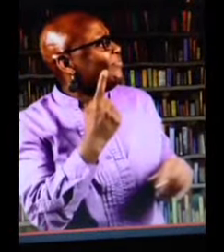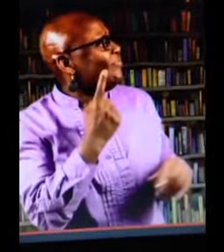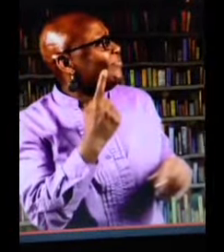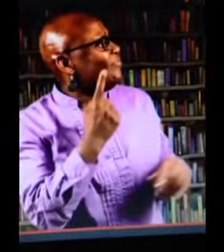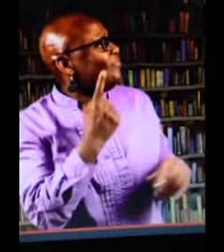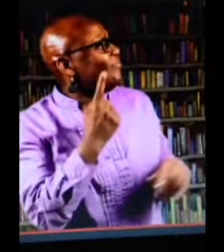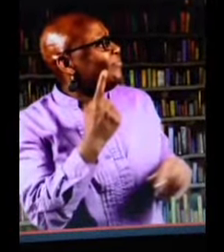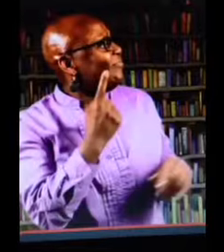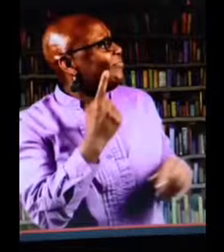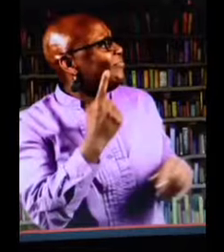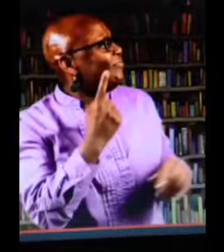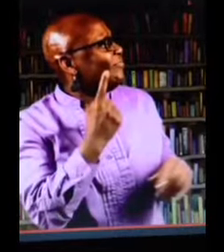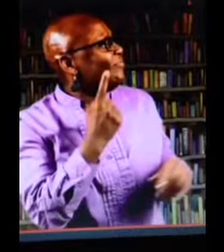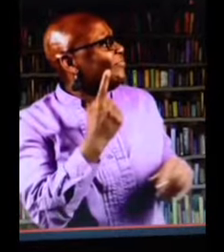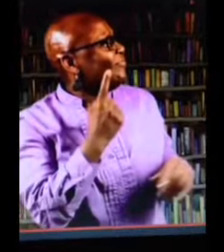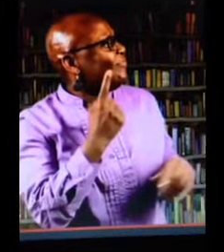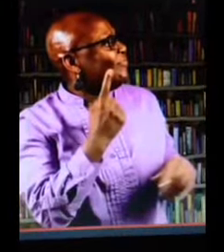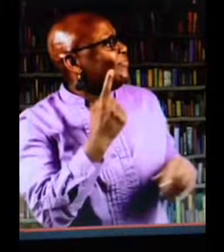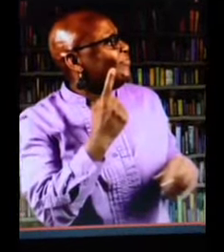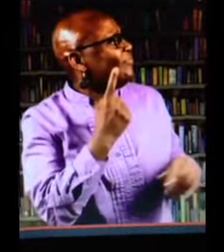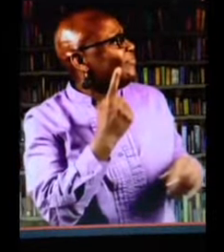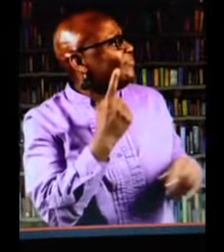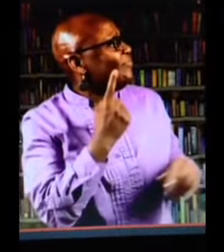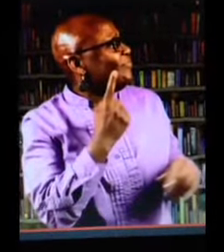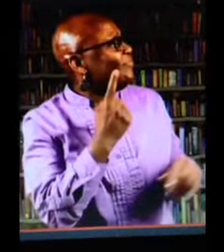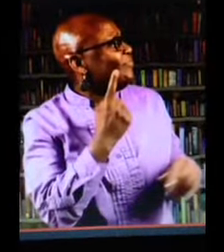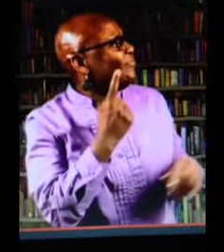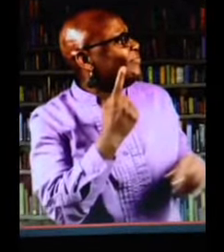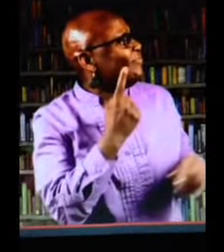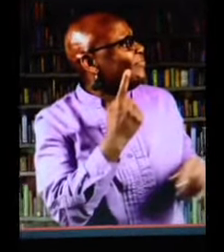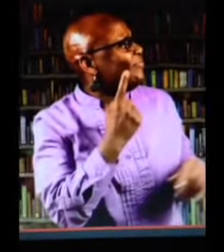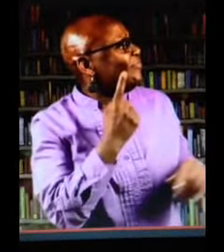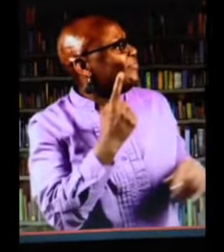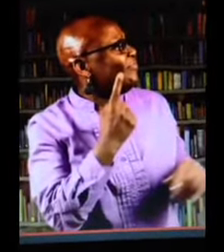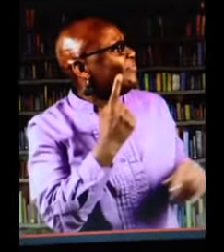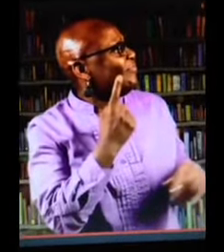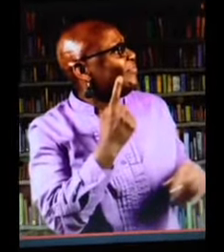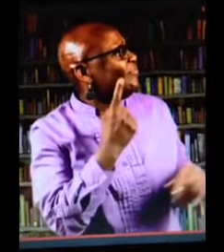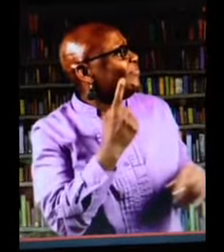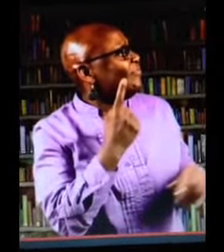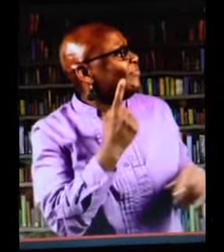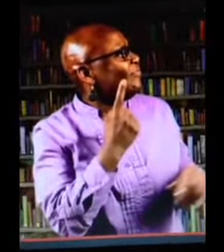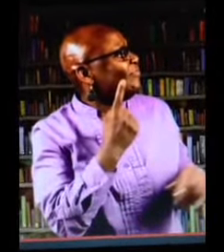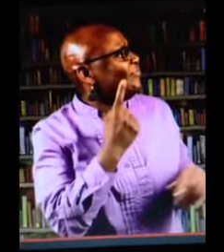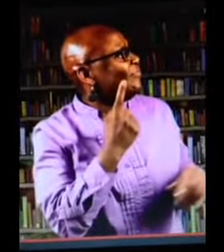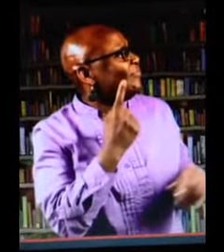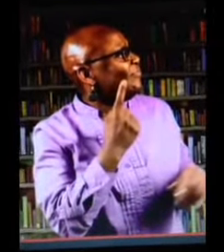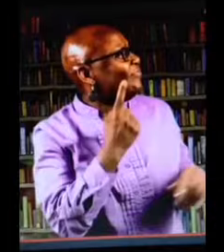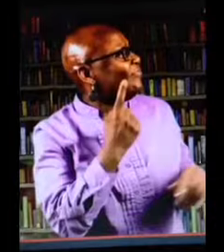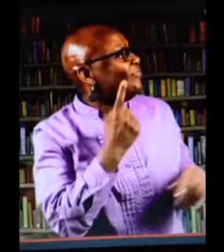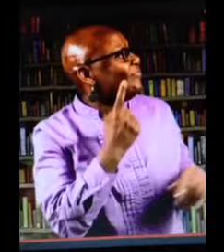I told him how great it was to see him and he told me he was married and had children and how his life was good.